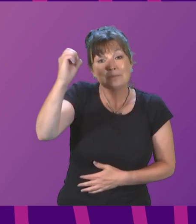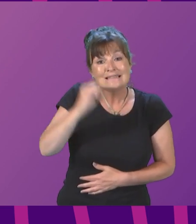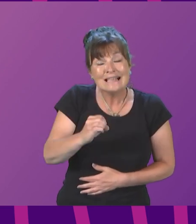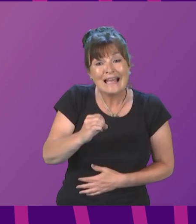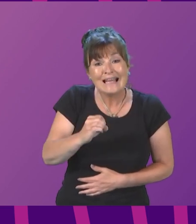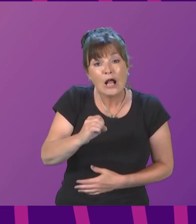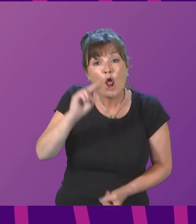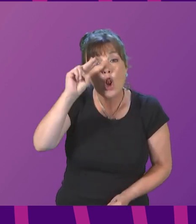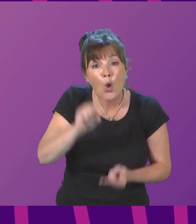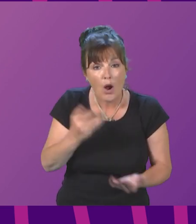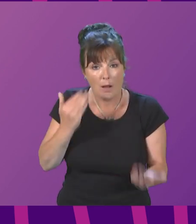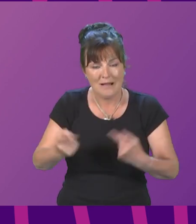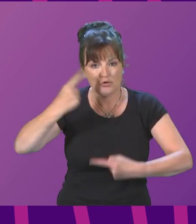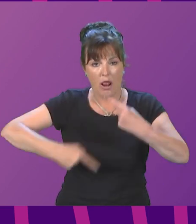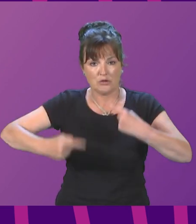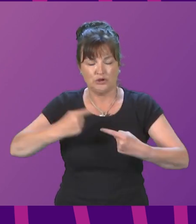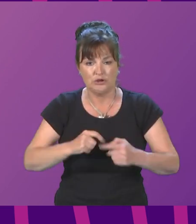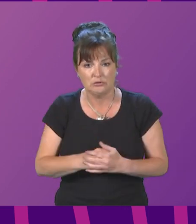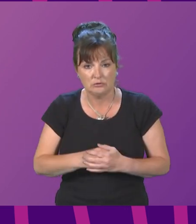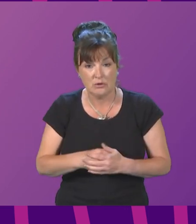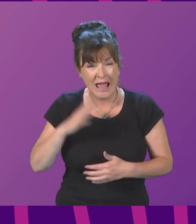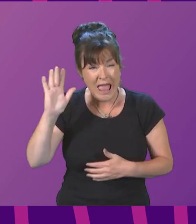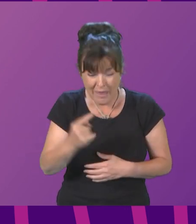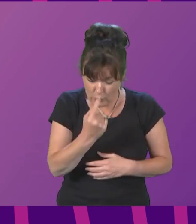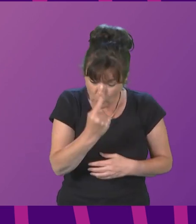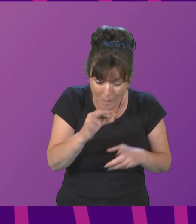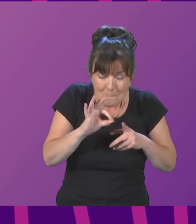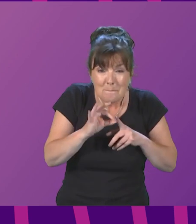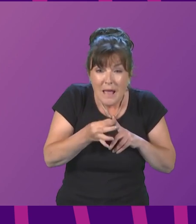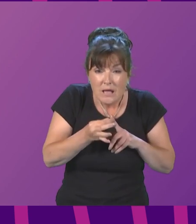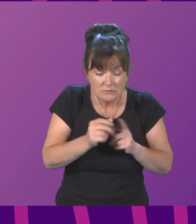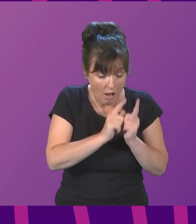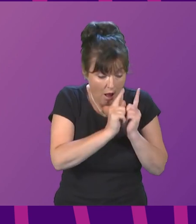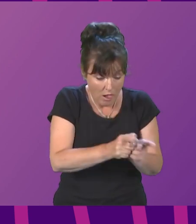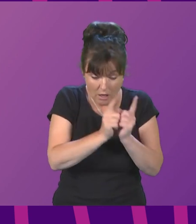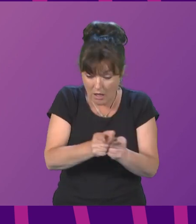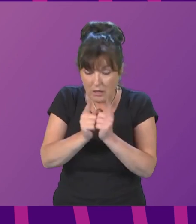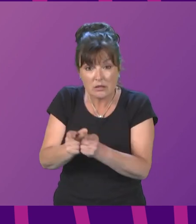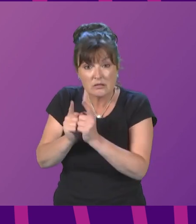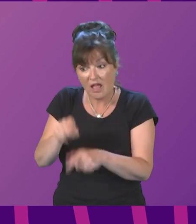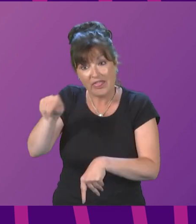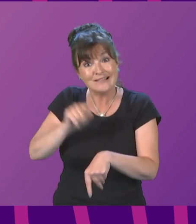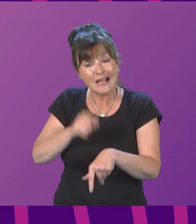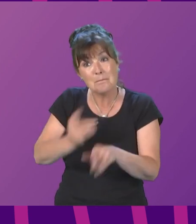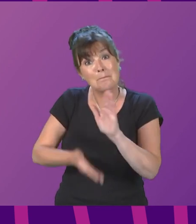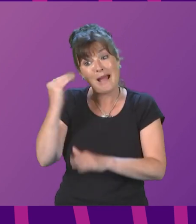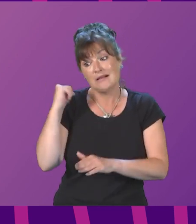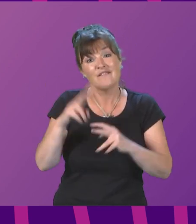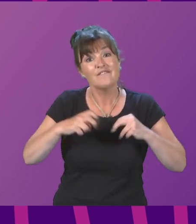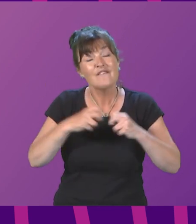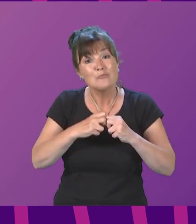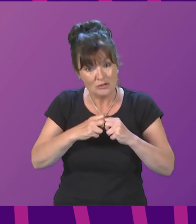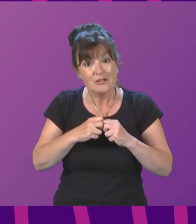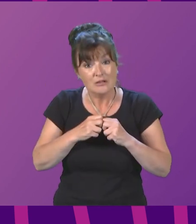than the year before. Every penny was allocated when that budget was passed by Parliament back in February.